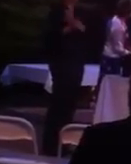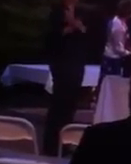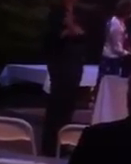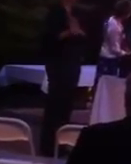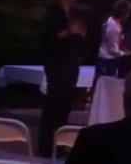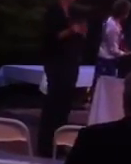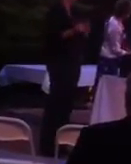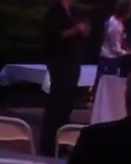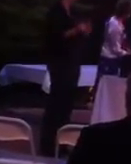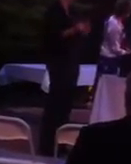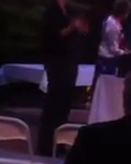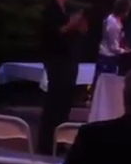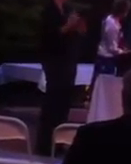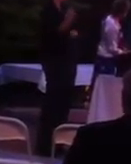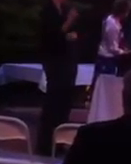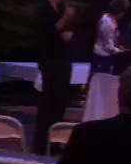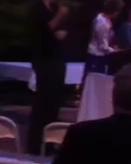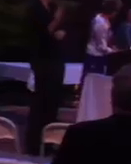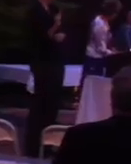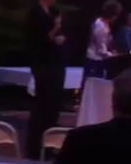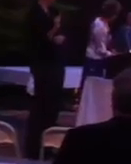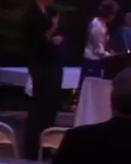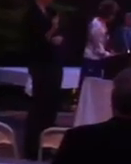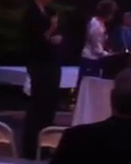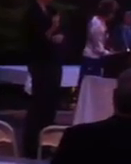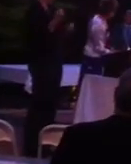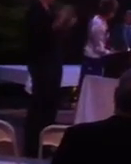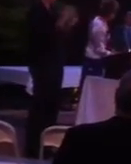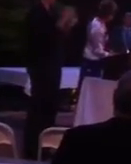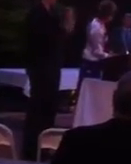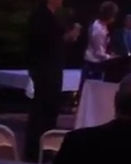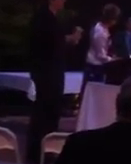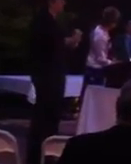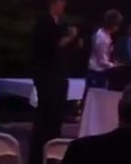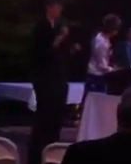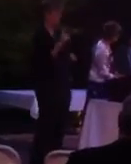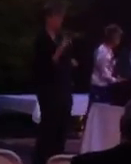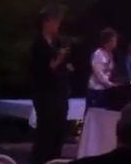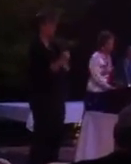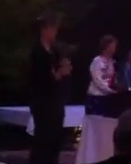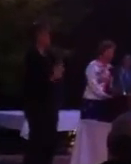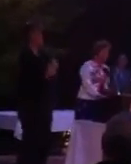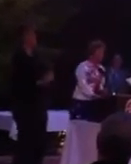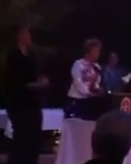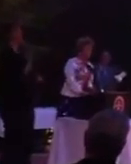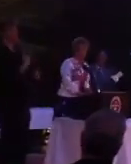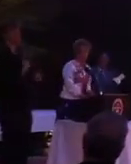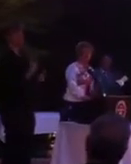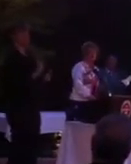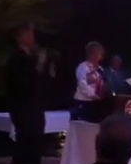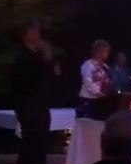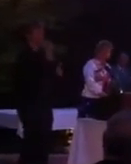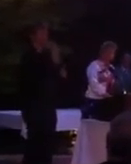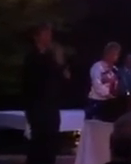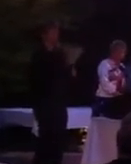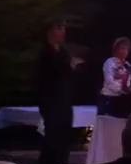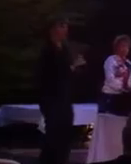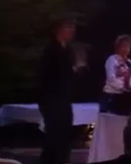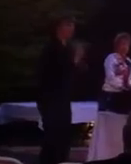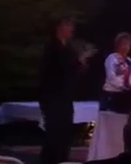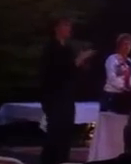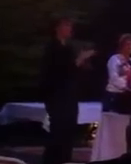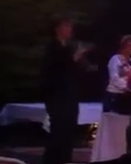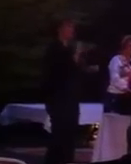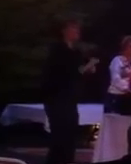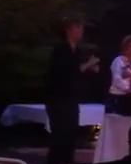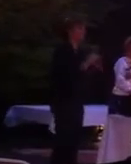disability who inspires me every day with her comfort, her compassion, and her commitment